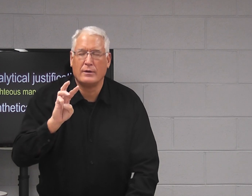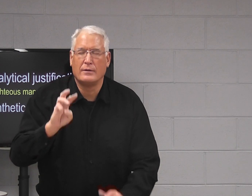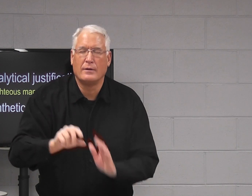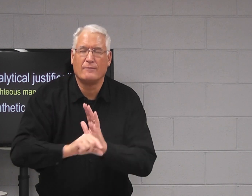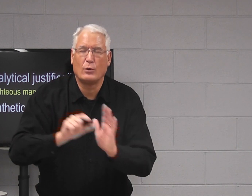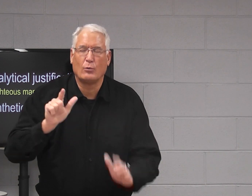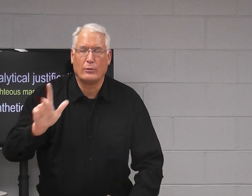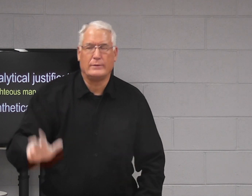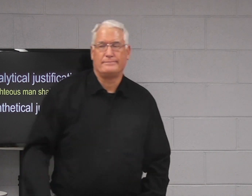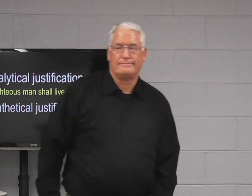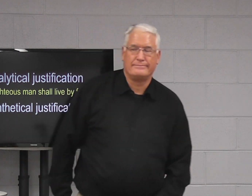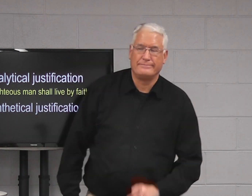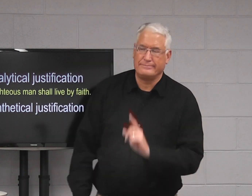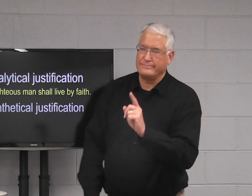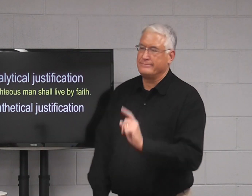chapter 6 verse 23,